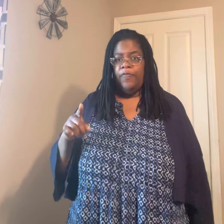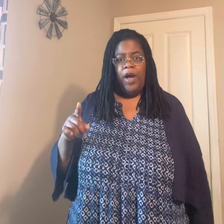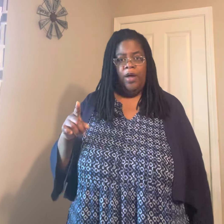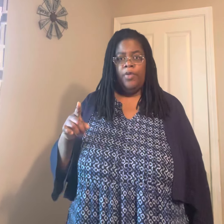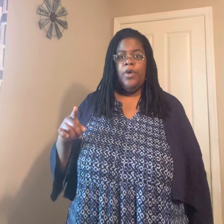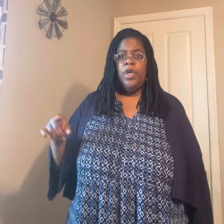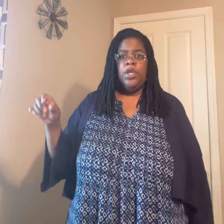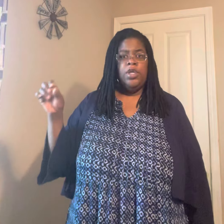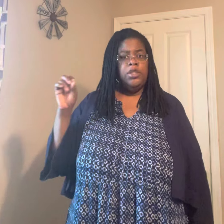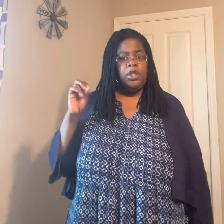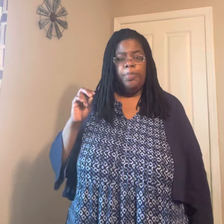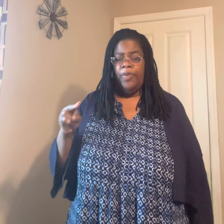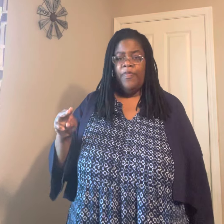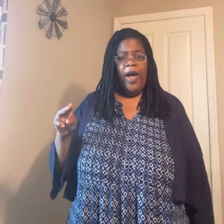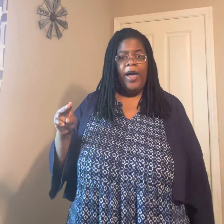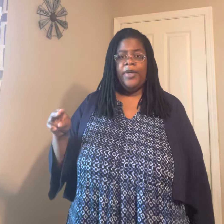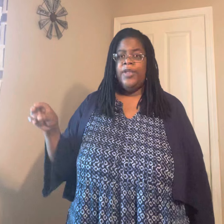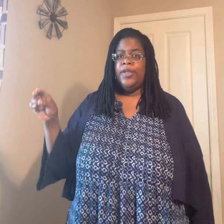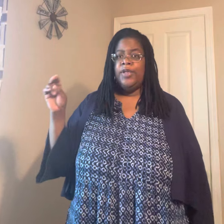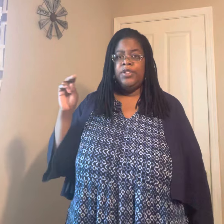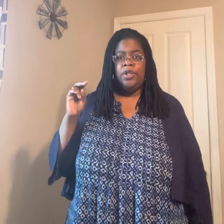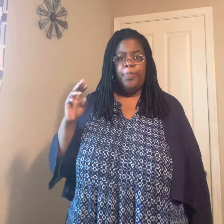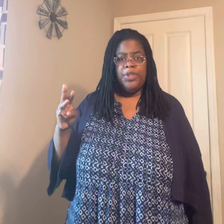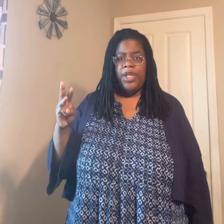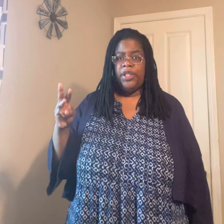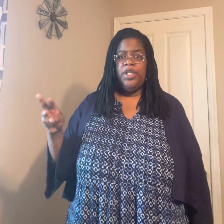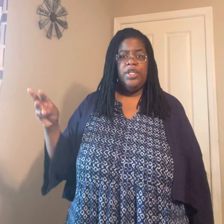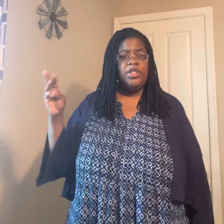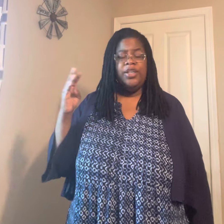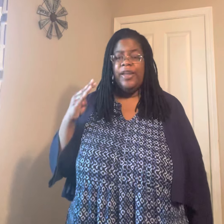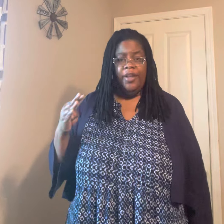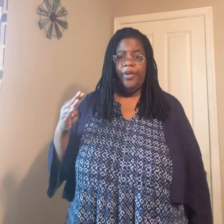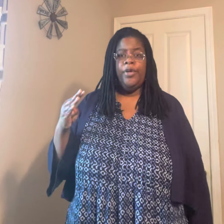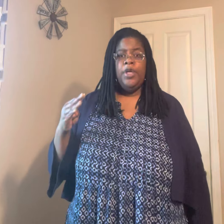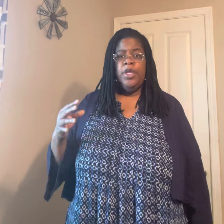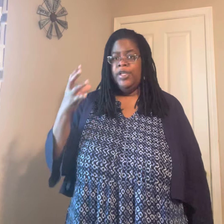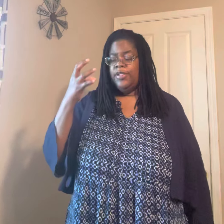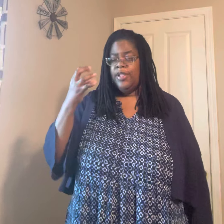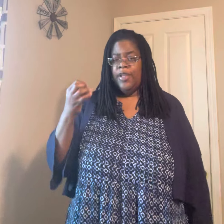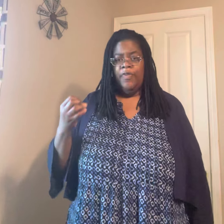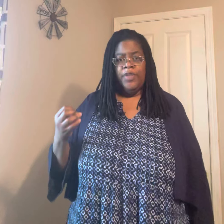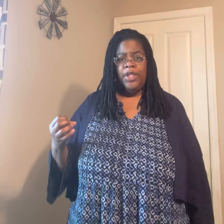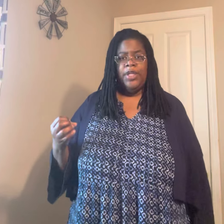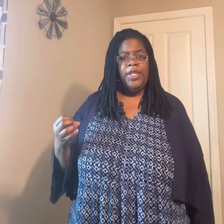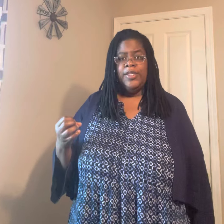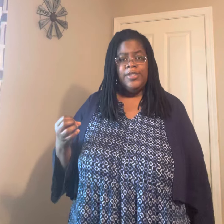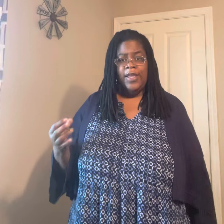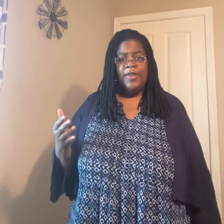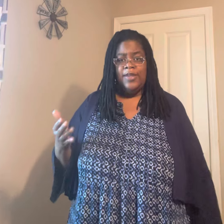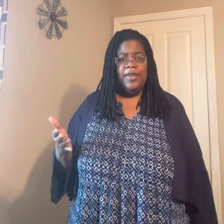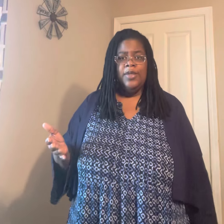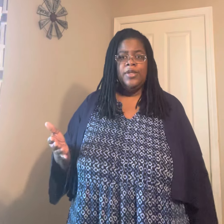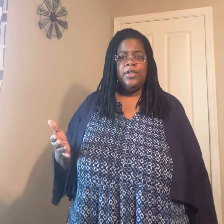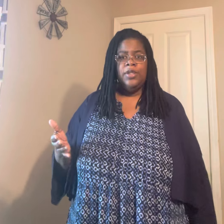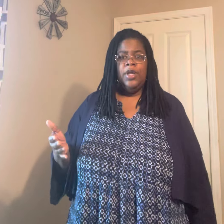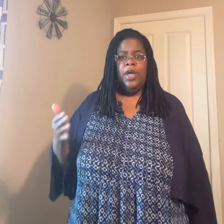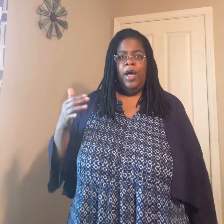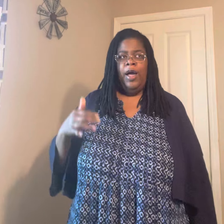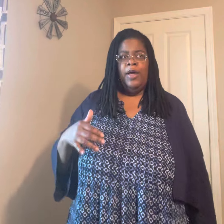Father. He is a good provider. He is a good protector. He is a good healer. He's everything that He says He is. Our